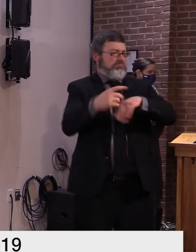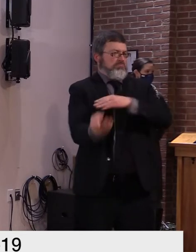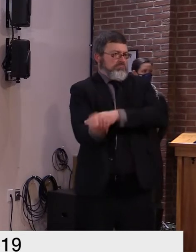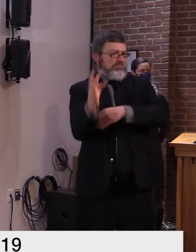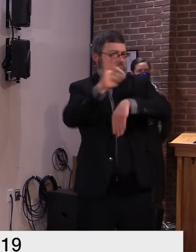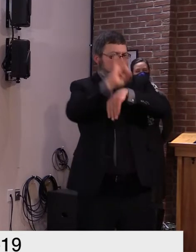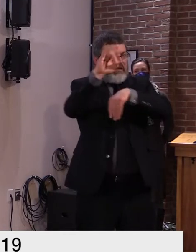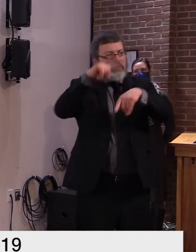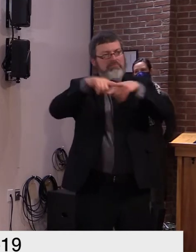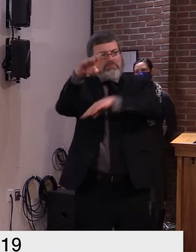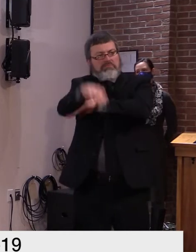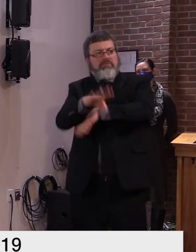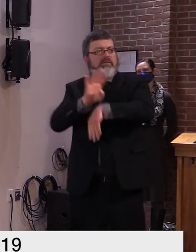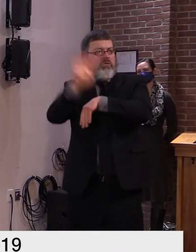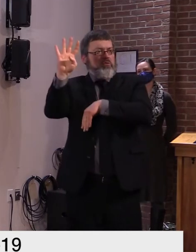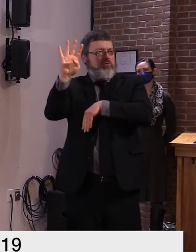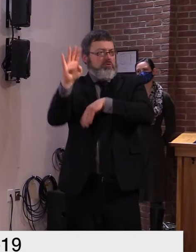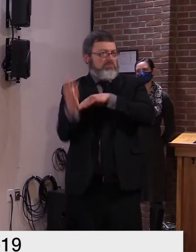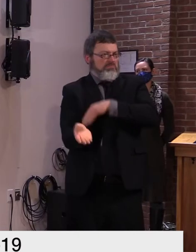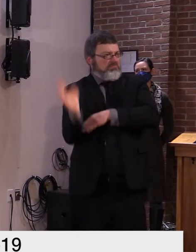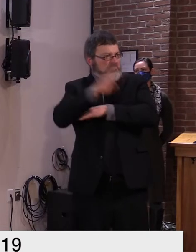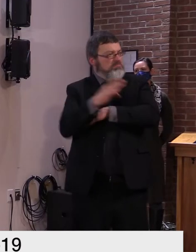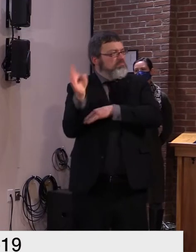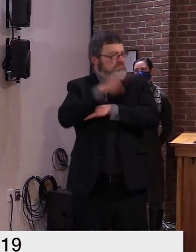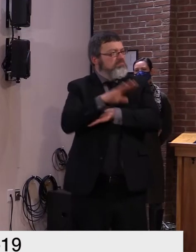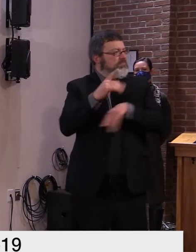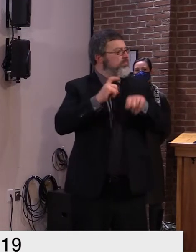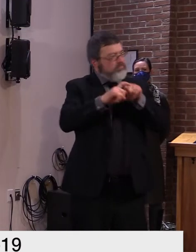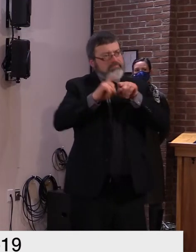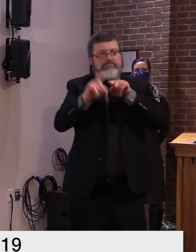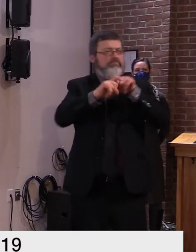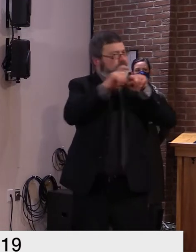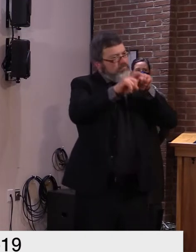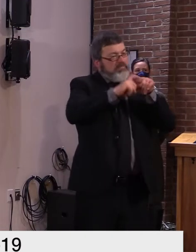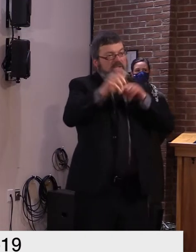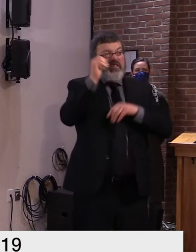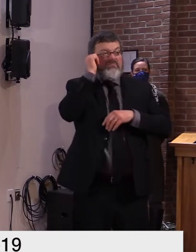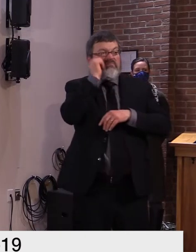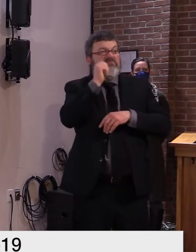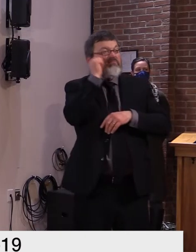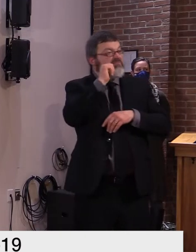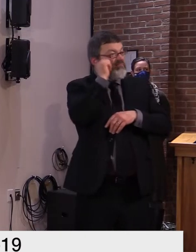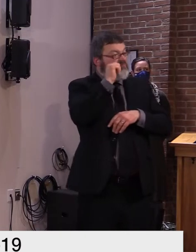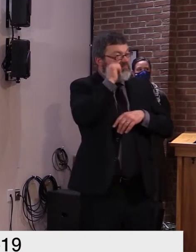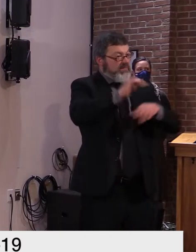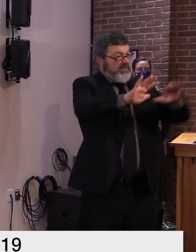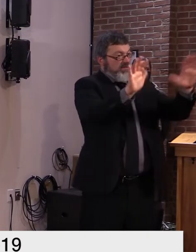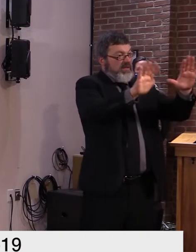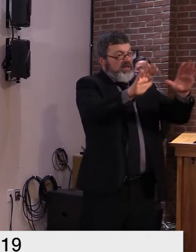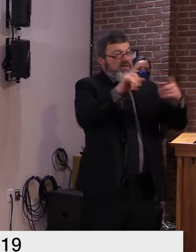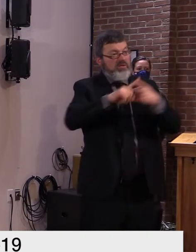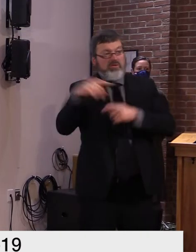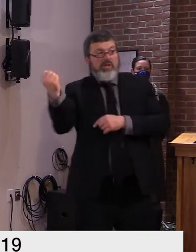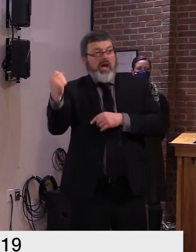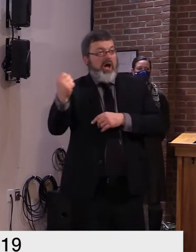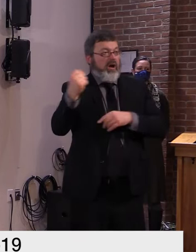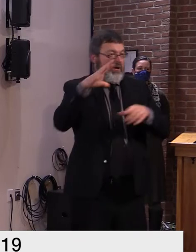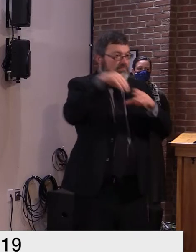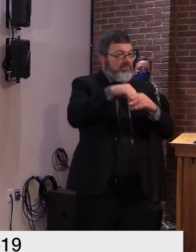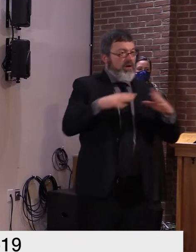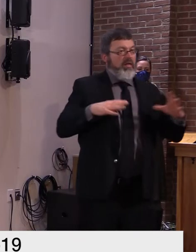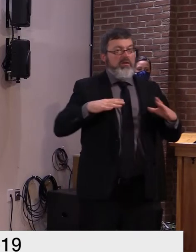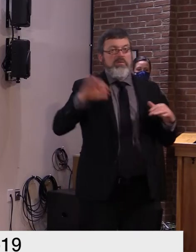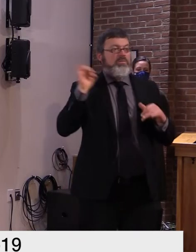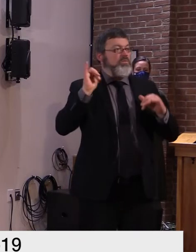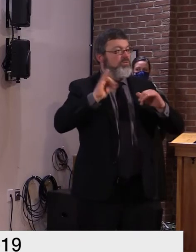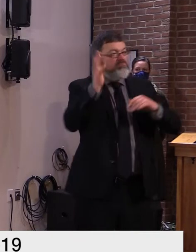has experience in this work including statewide tracing efforts in other states and just one other item i